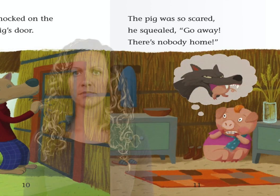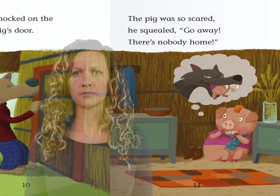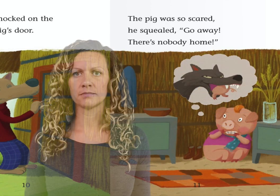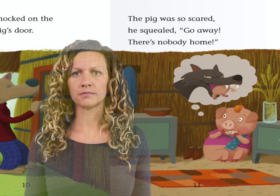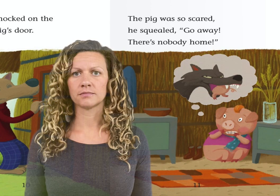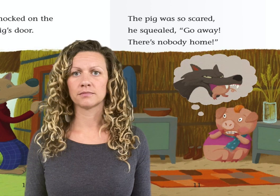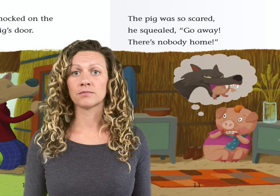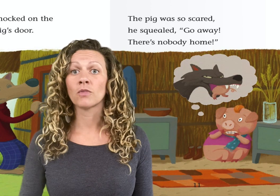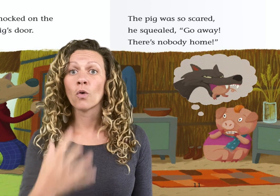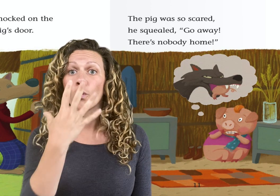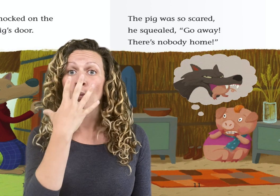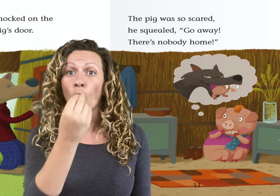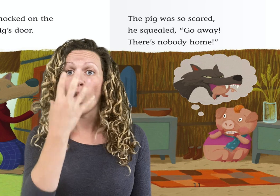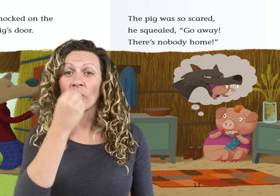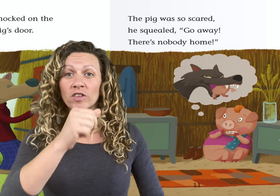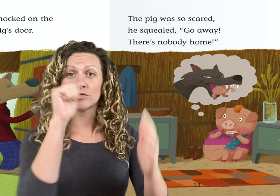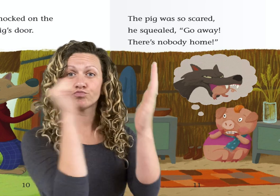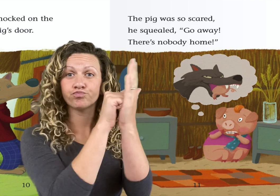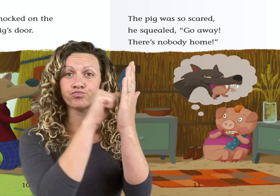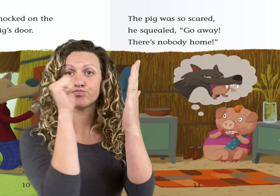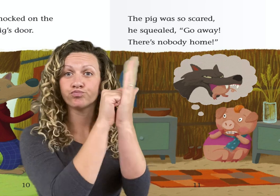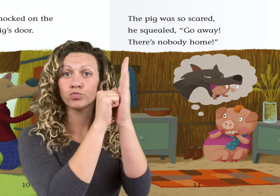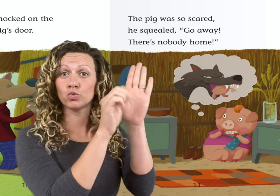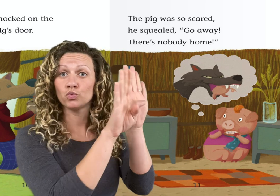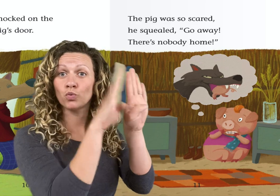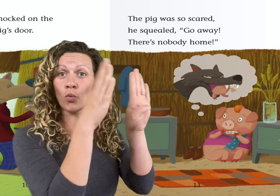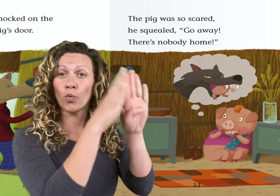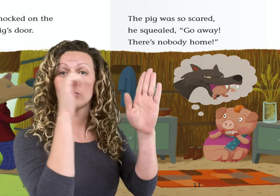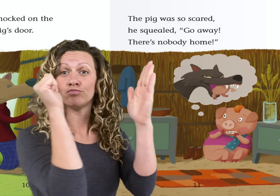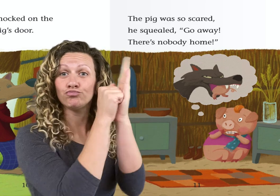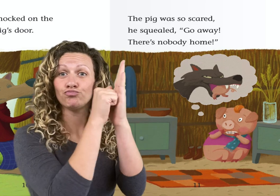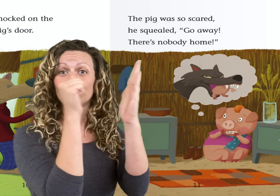The wolf knocked on the shark's little pig's door.